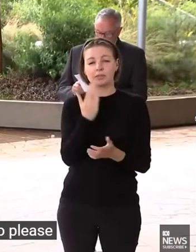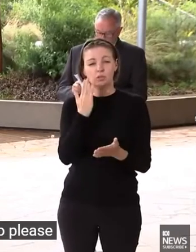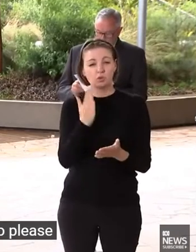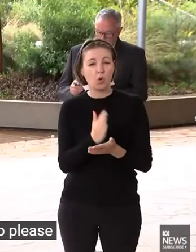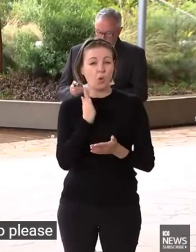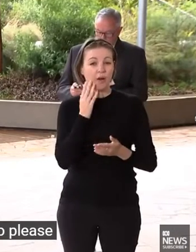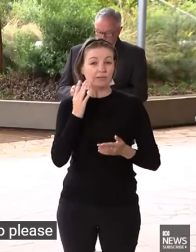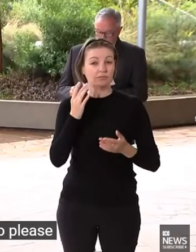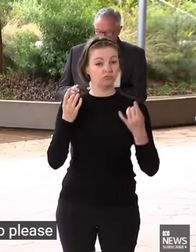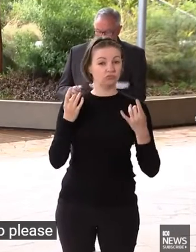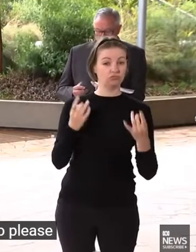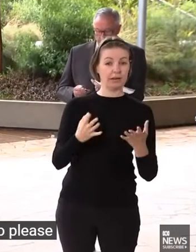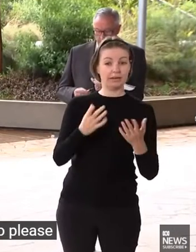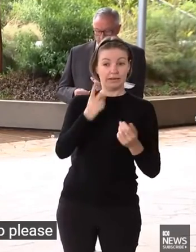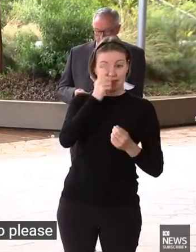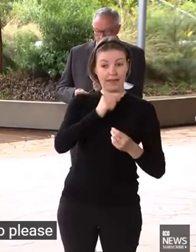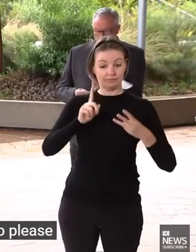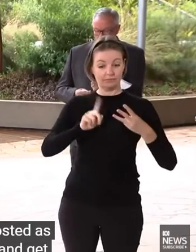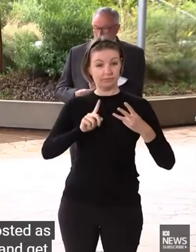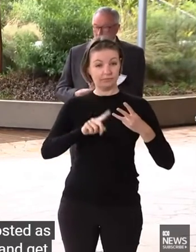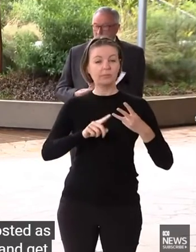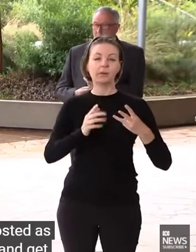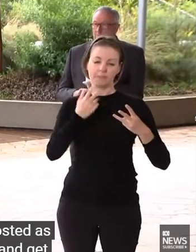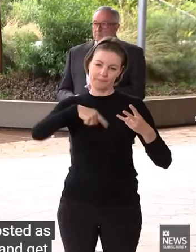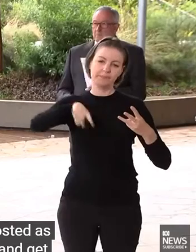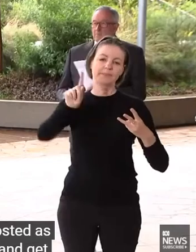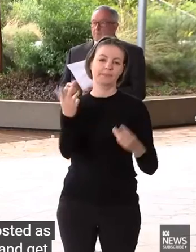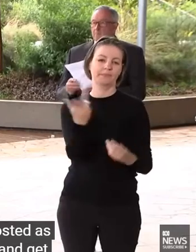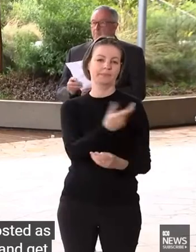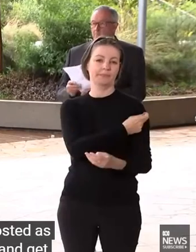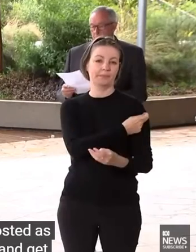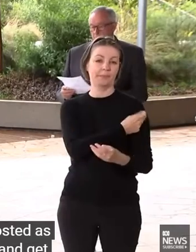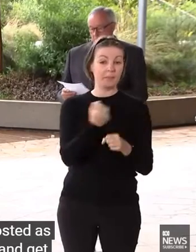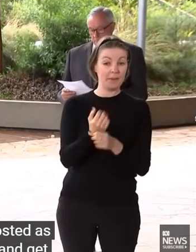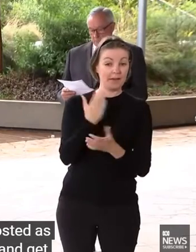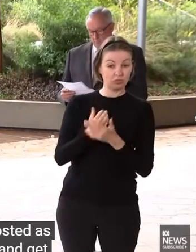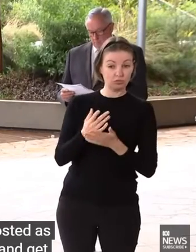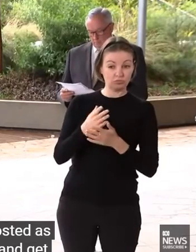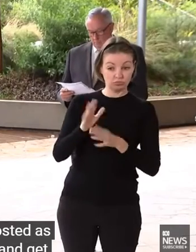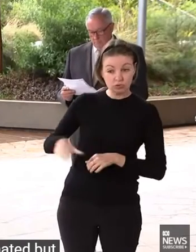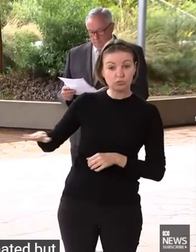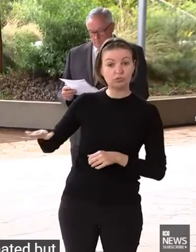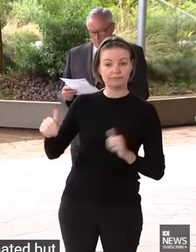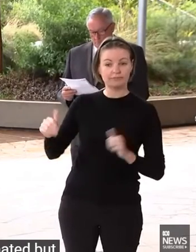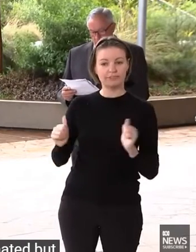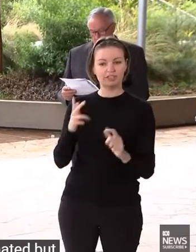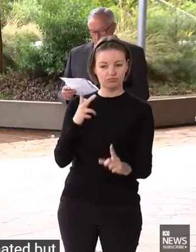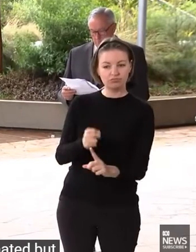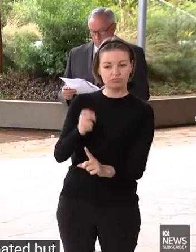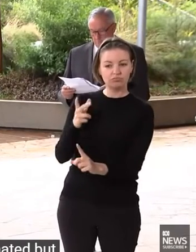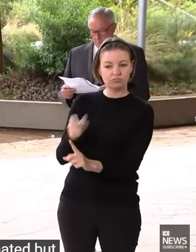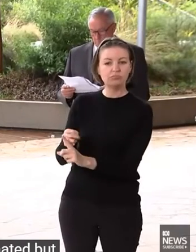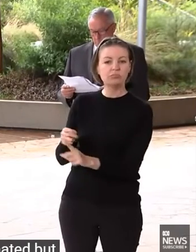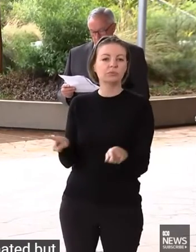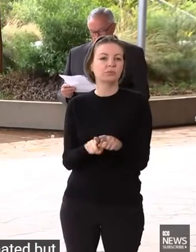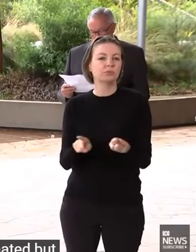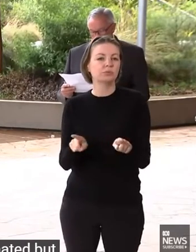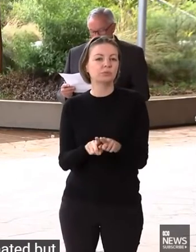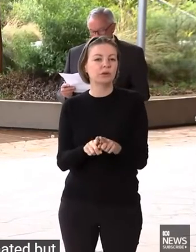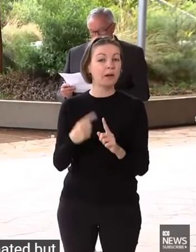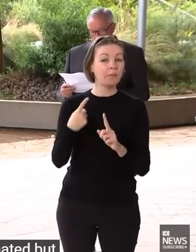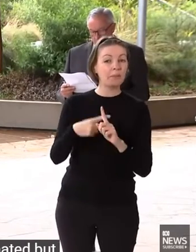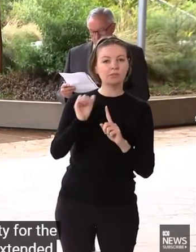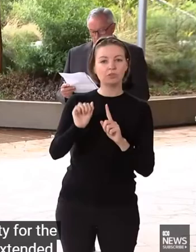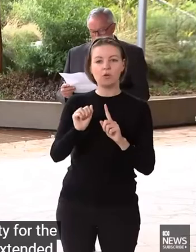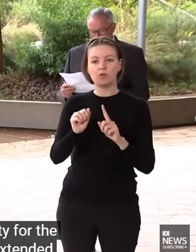quickly as possible, and get those children vaccinated. But also it's an opportunity for the broader family and extended family